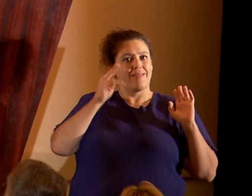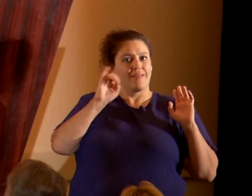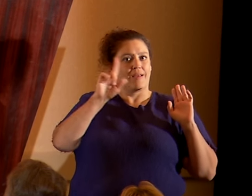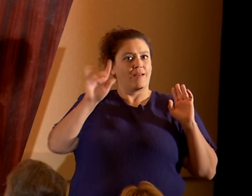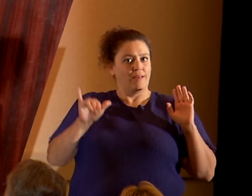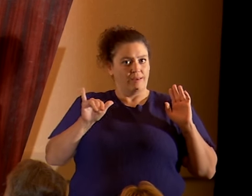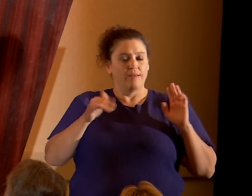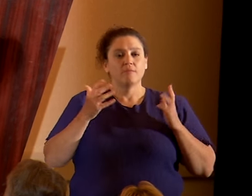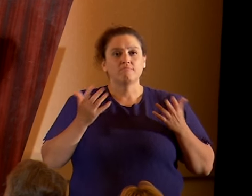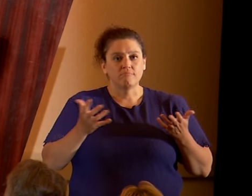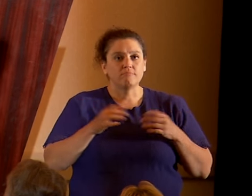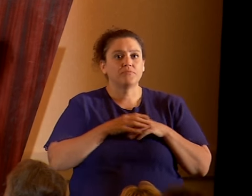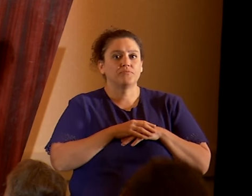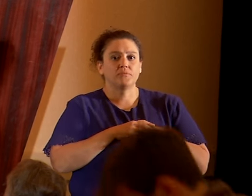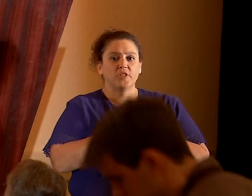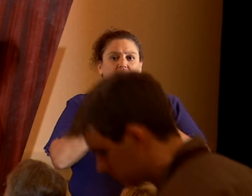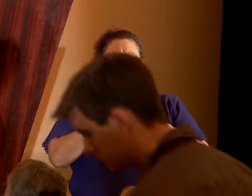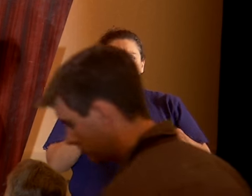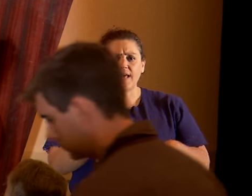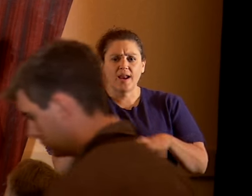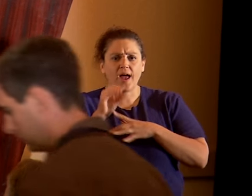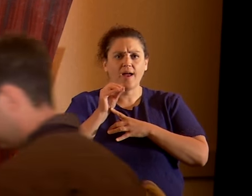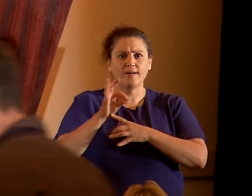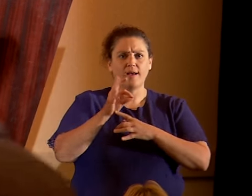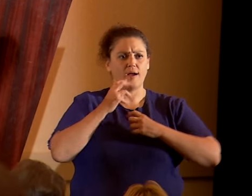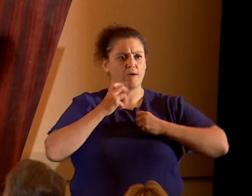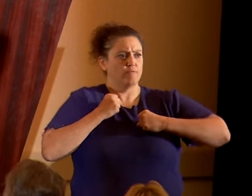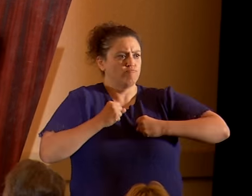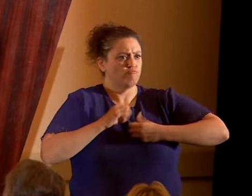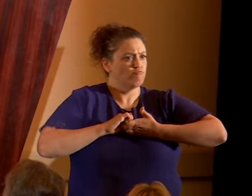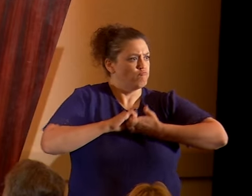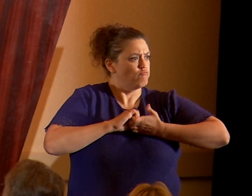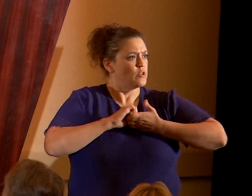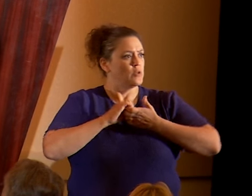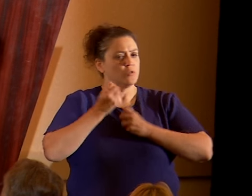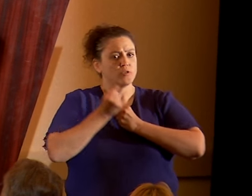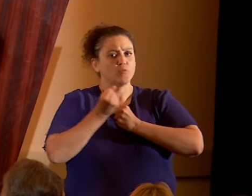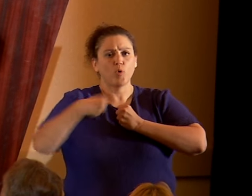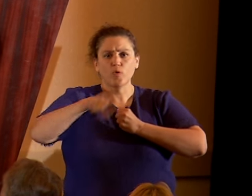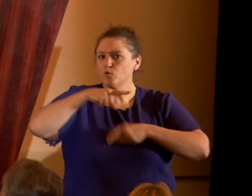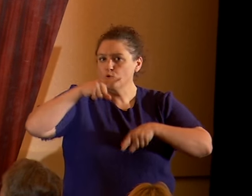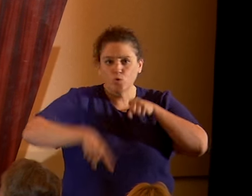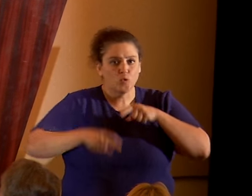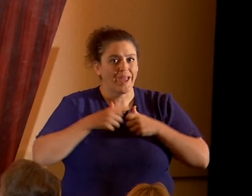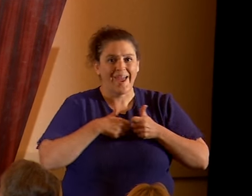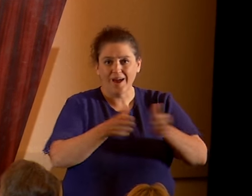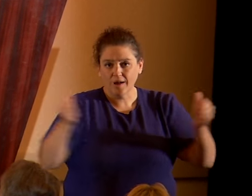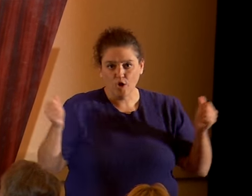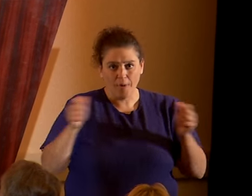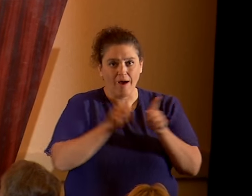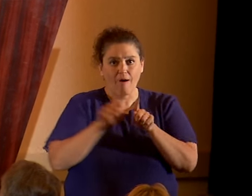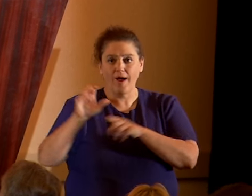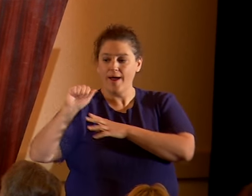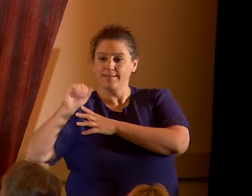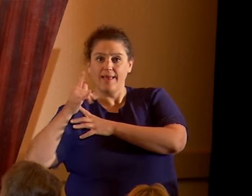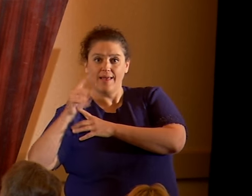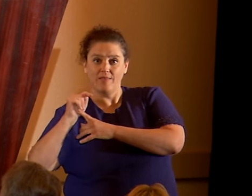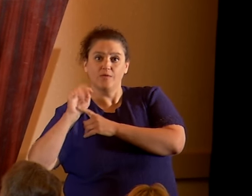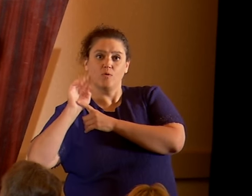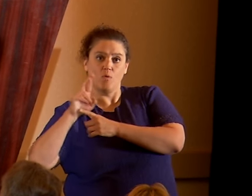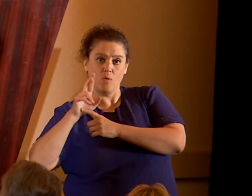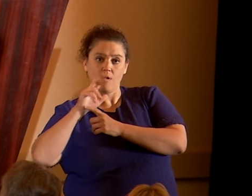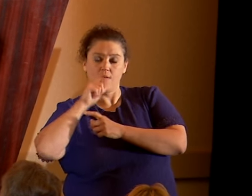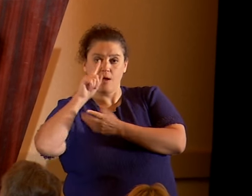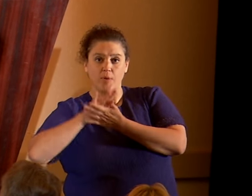And it's an act of solidarity for those who cannot come out as atheists and non-believers because they may get killed for it.